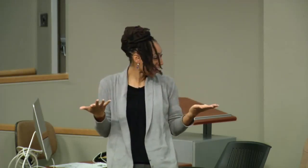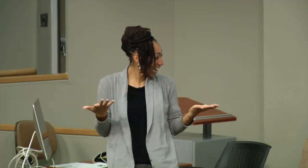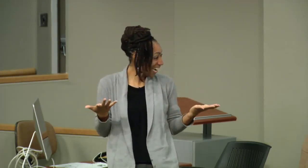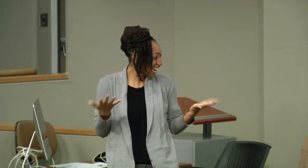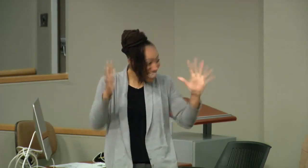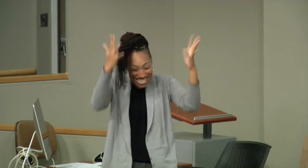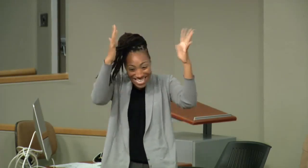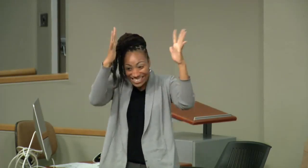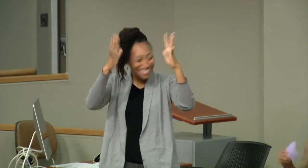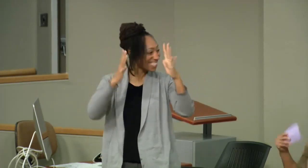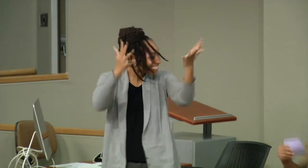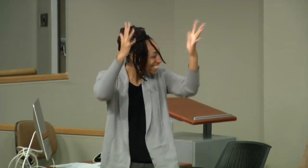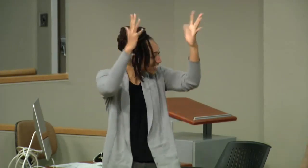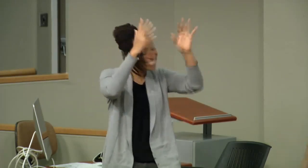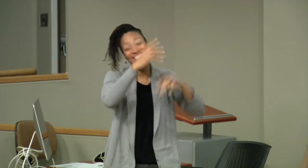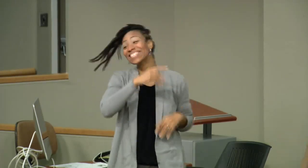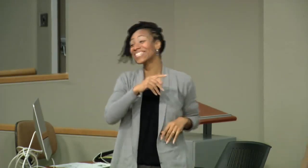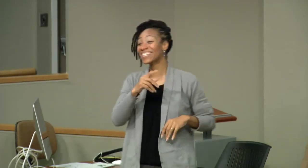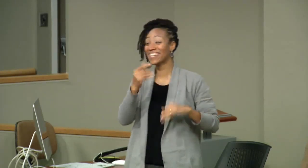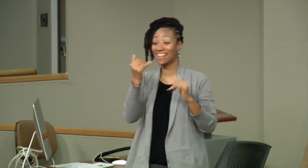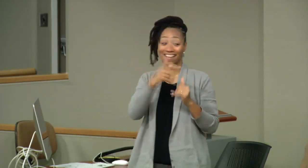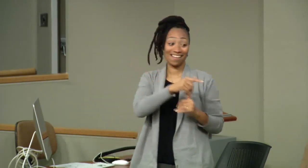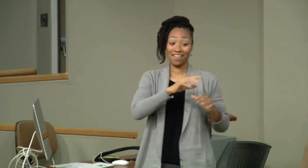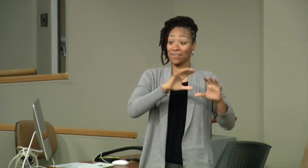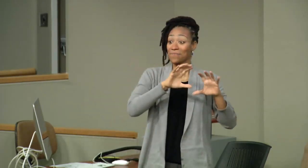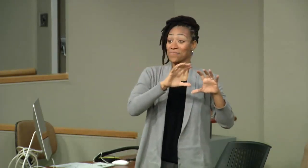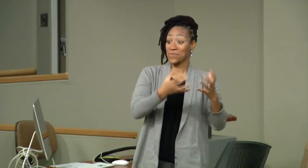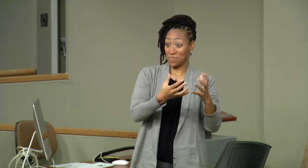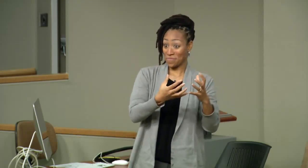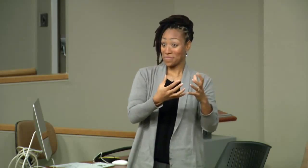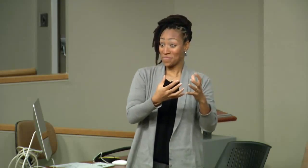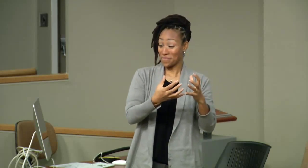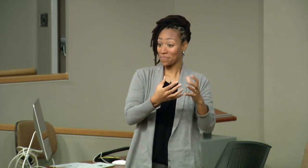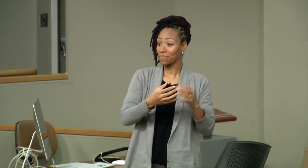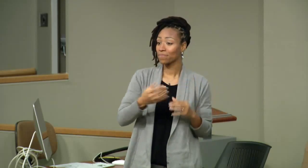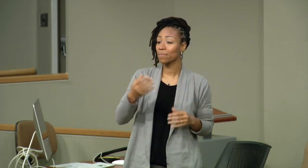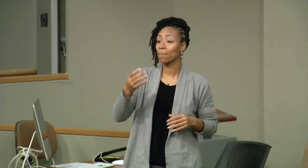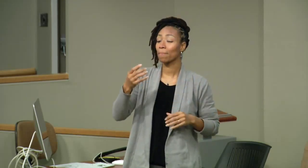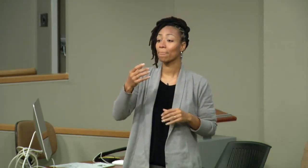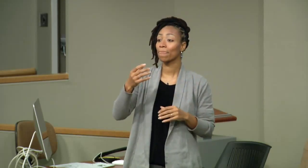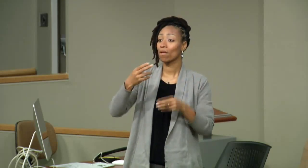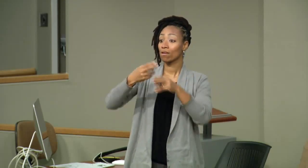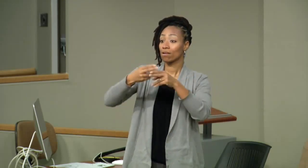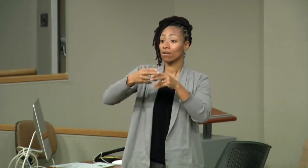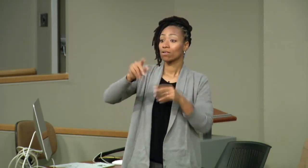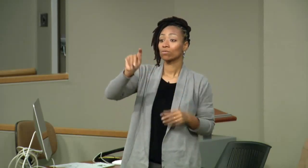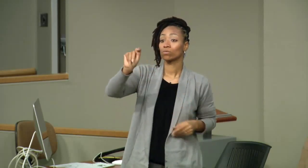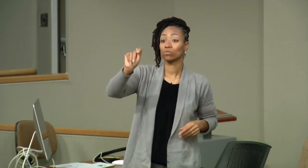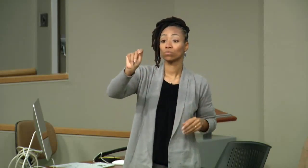questions about it has been great for me because I've had an opportunity to really dig into something I wanted to know more about.